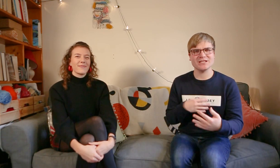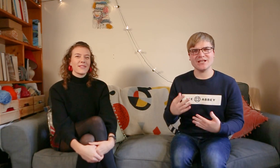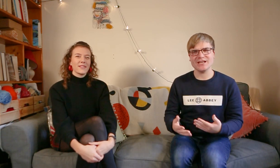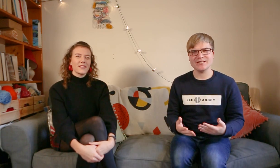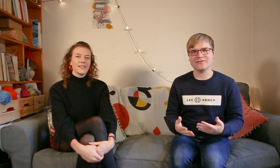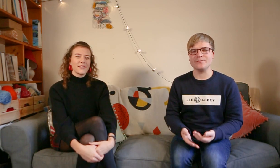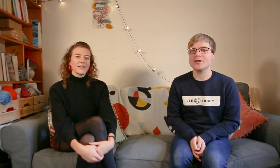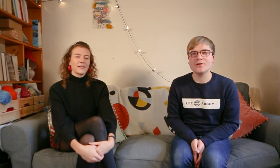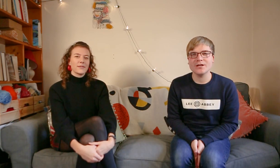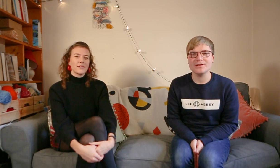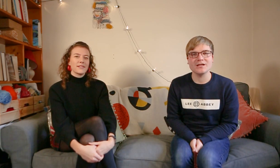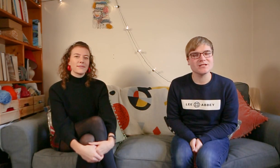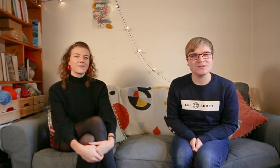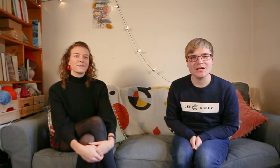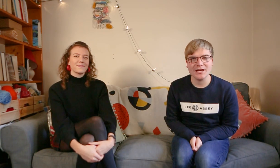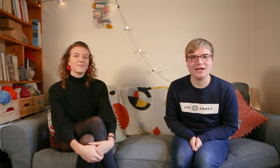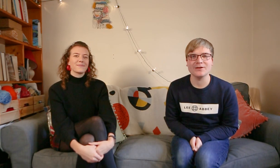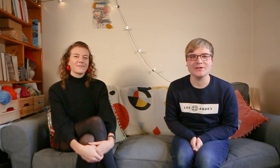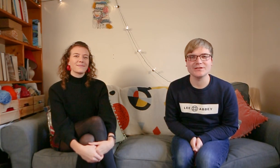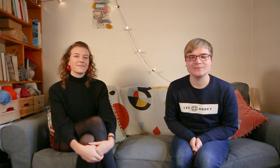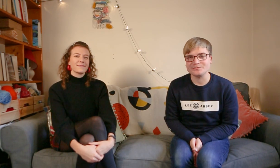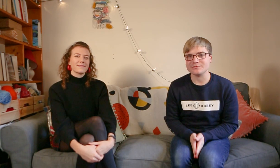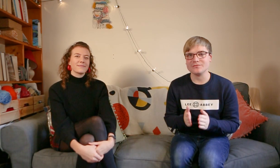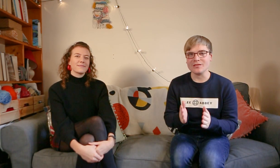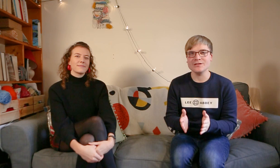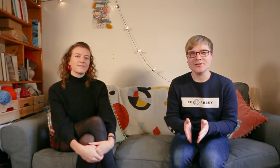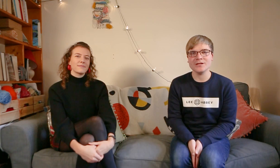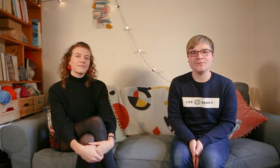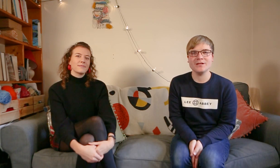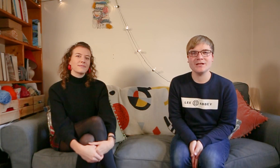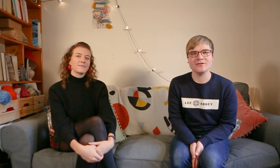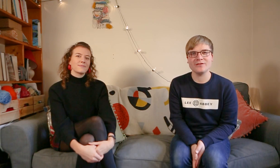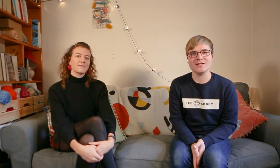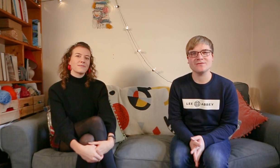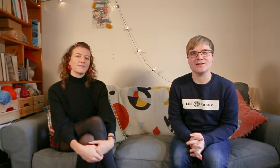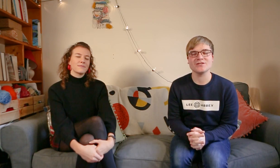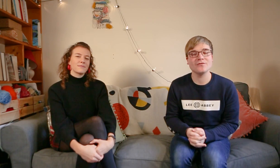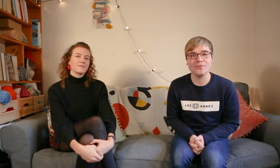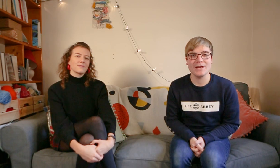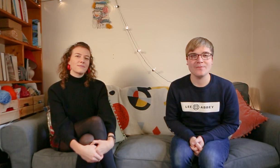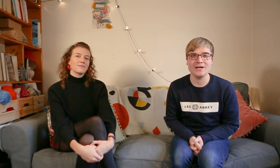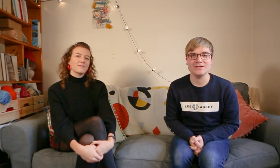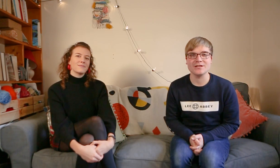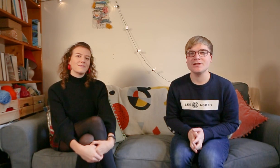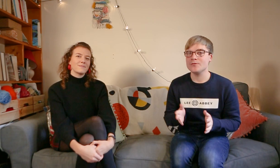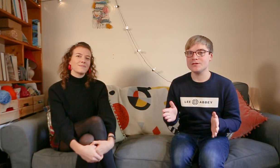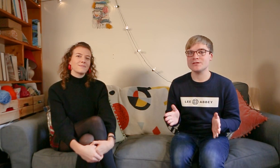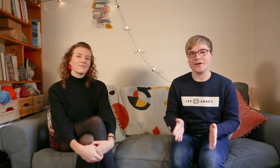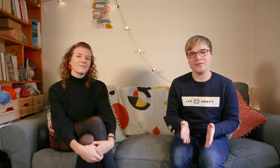slightly different. We're going to be learning some sign language. And so we're going to be learning the first verse of A Way in a Manger, which is a very